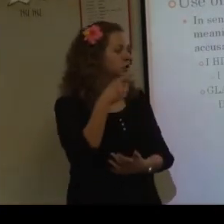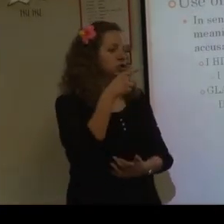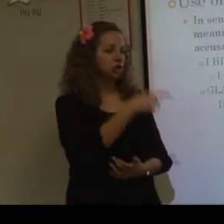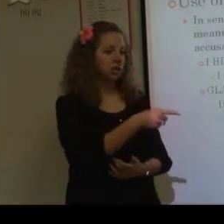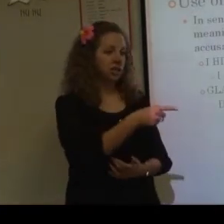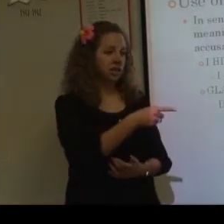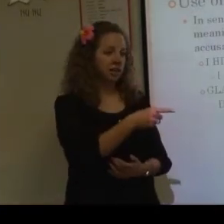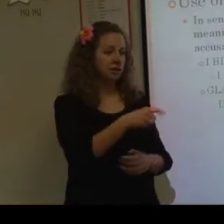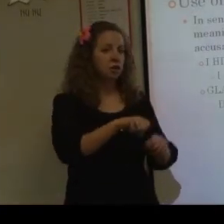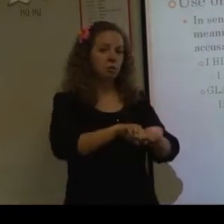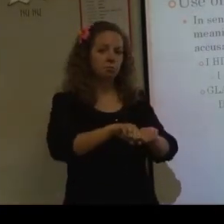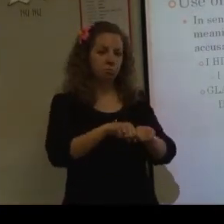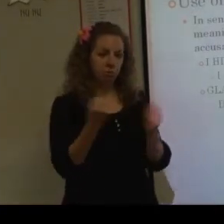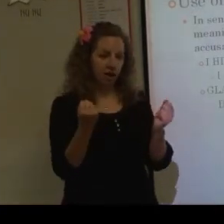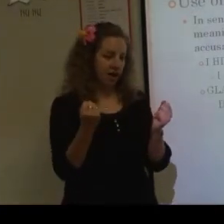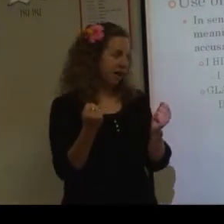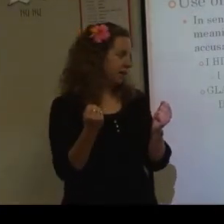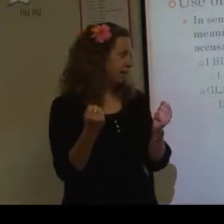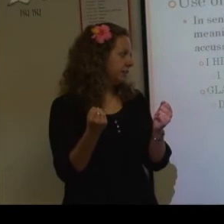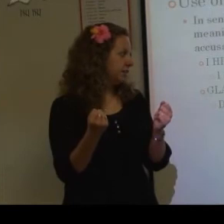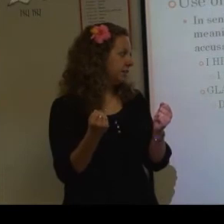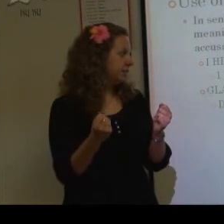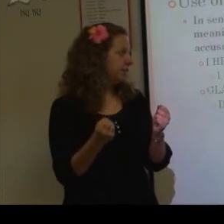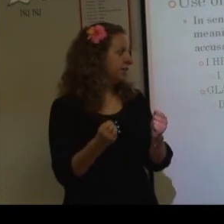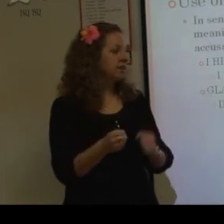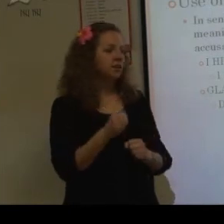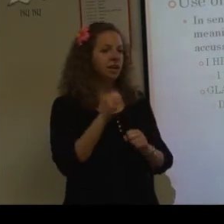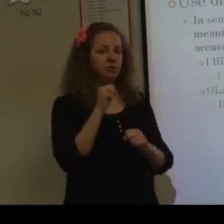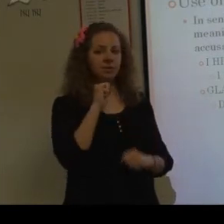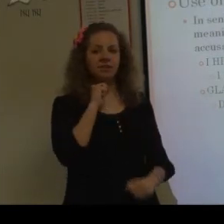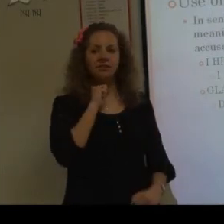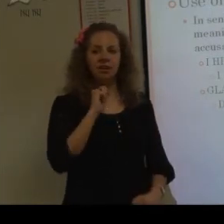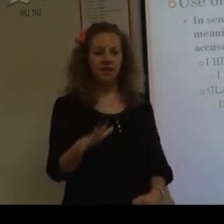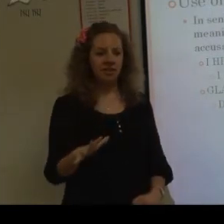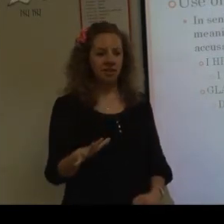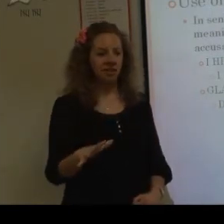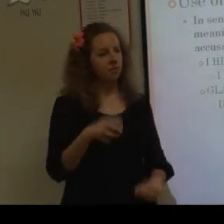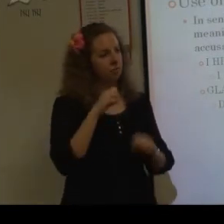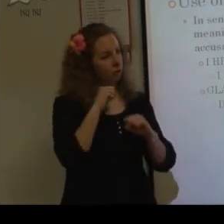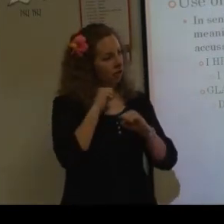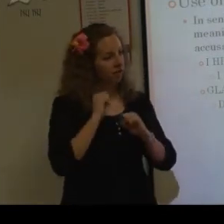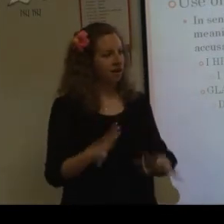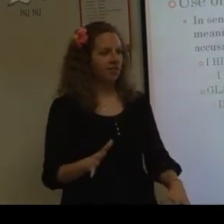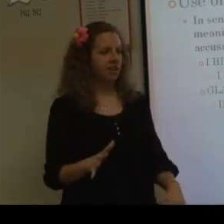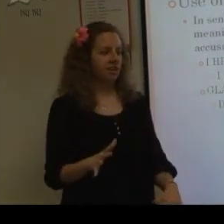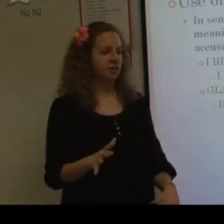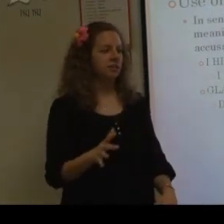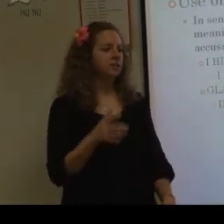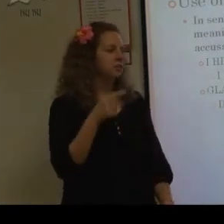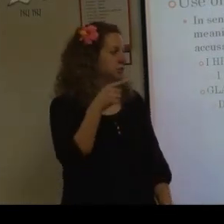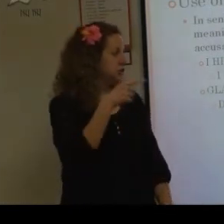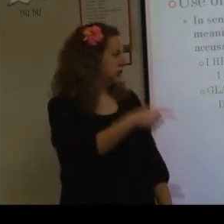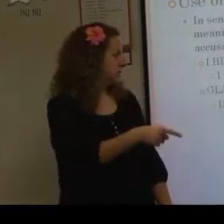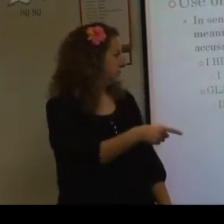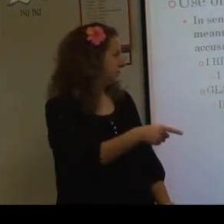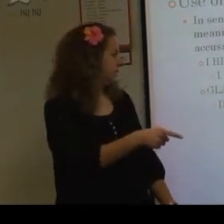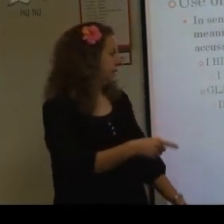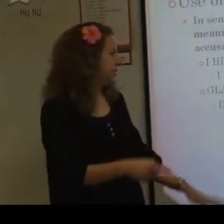she, break. And it would be nothing or nothing, she. Okay.